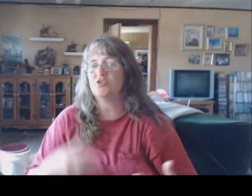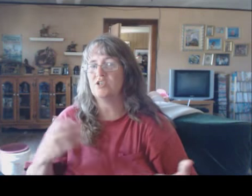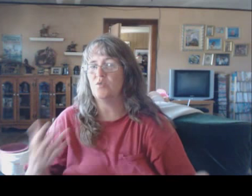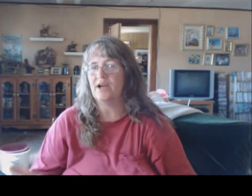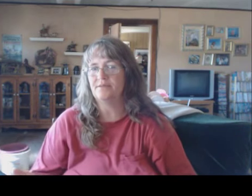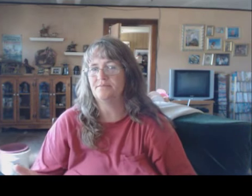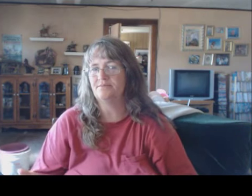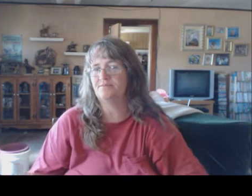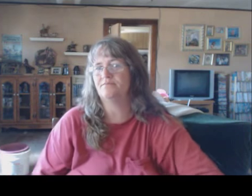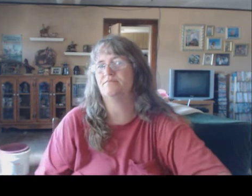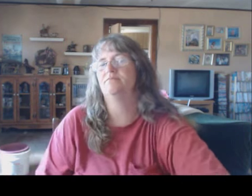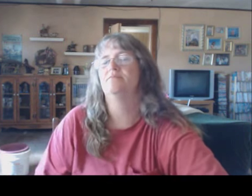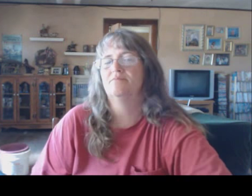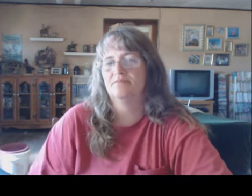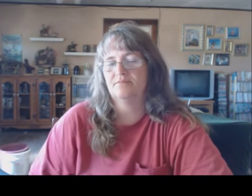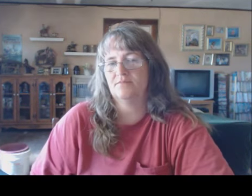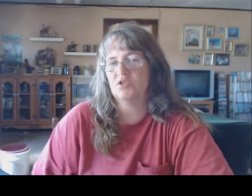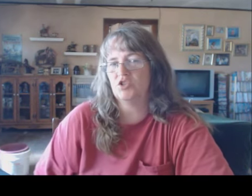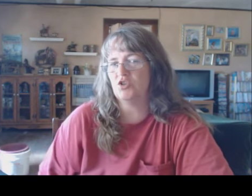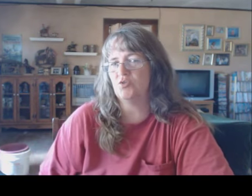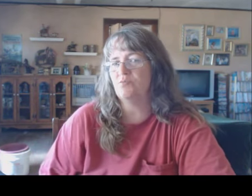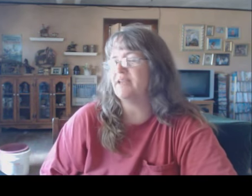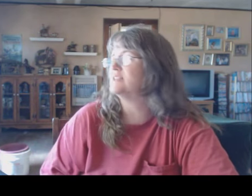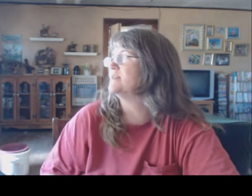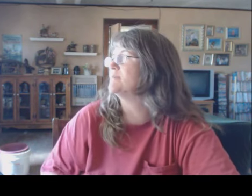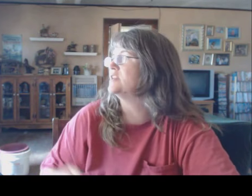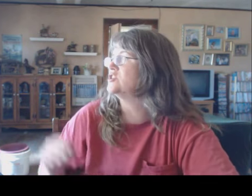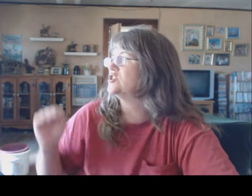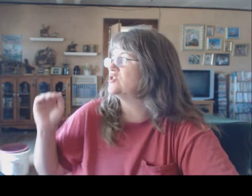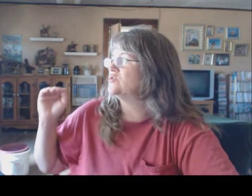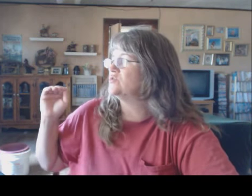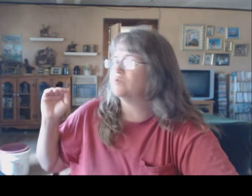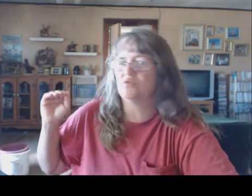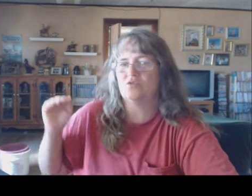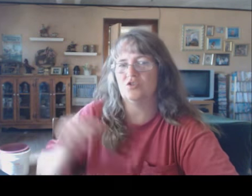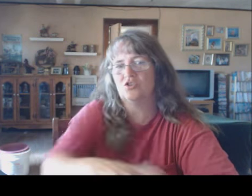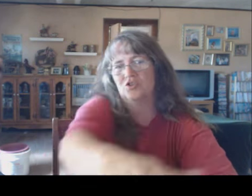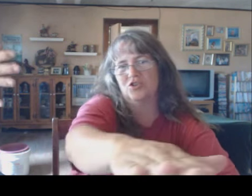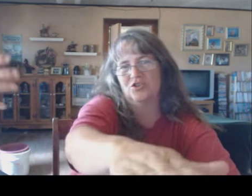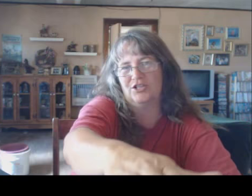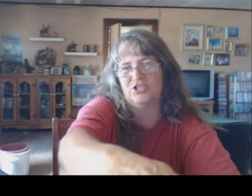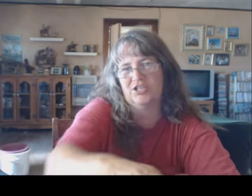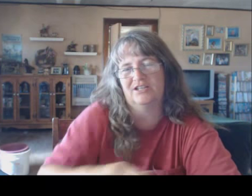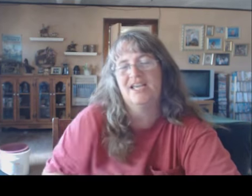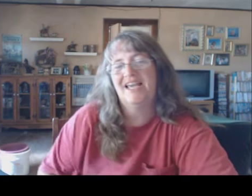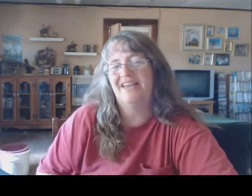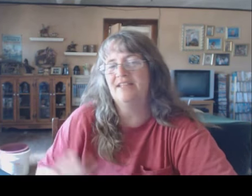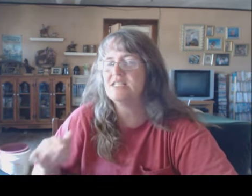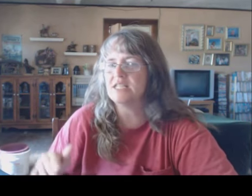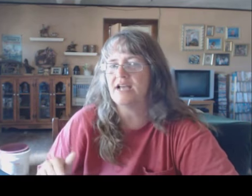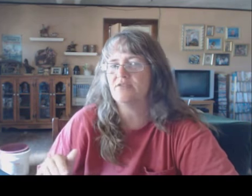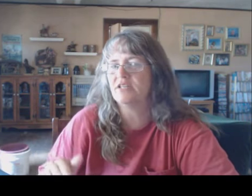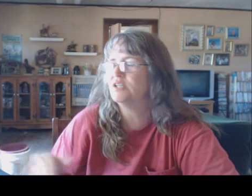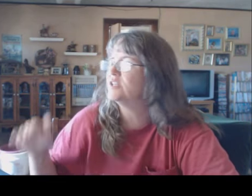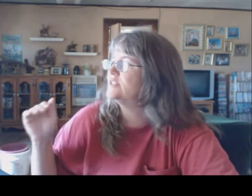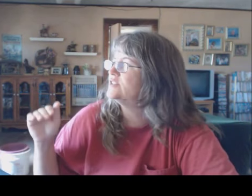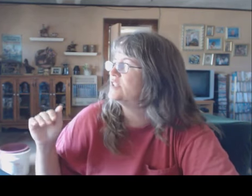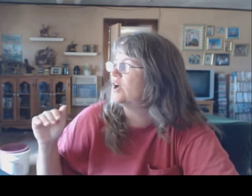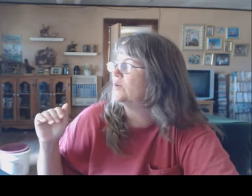using what pvc pipe to make something to launch launch it and they slide really good so